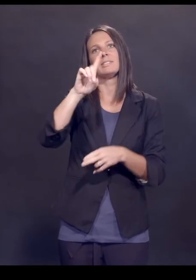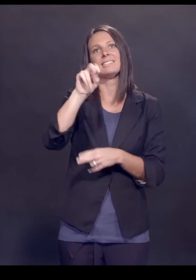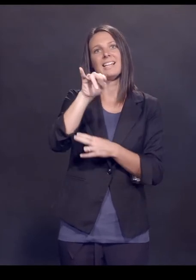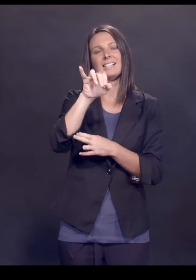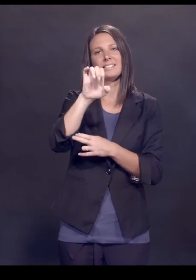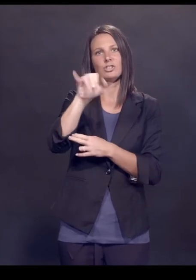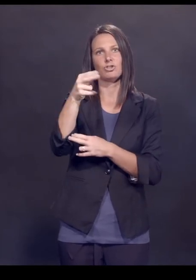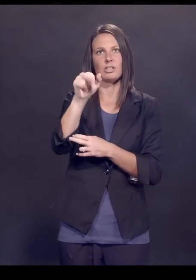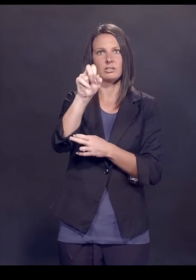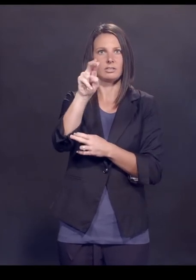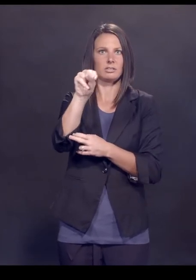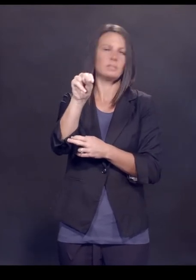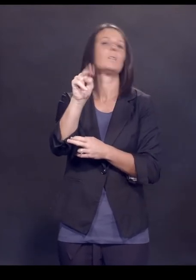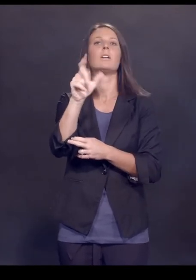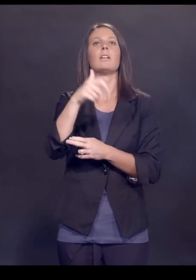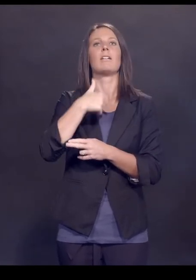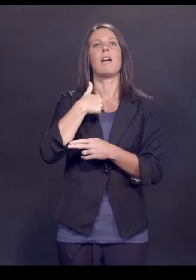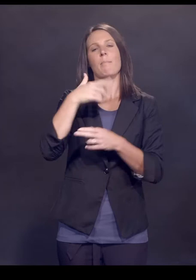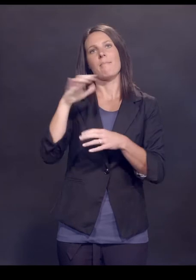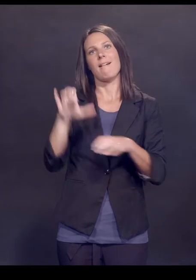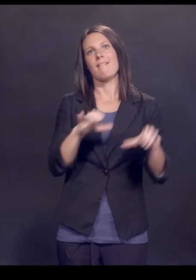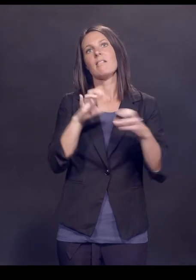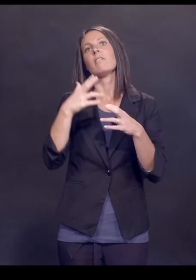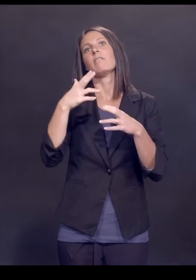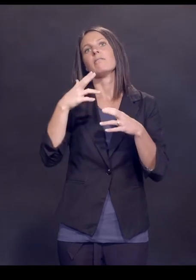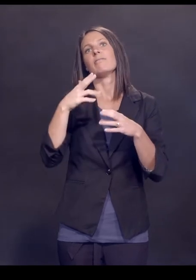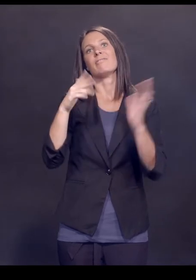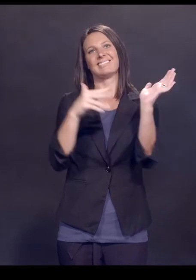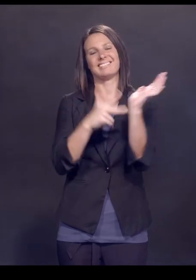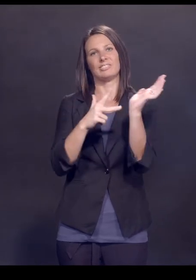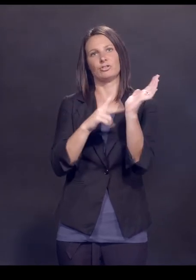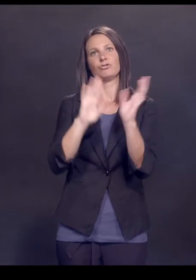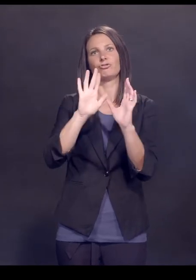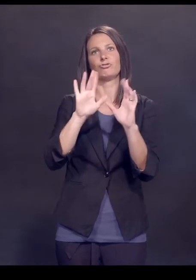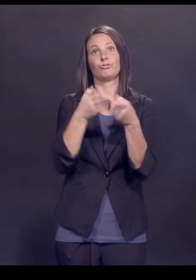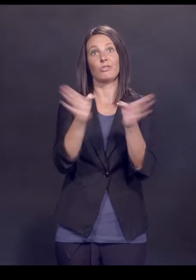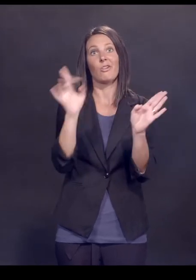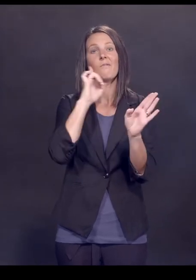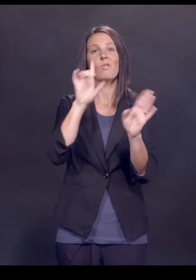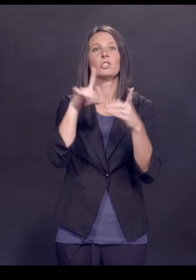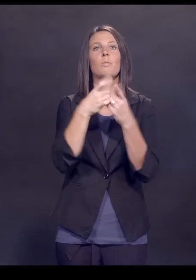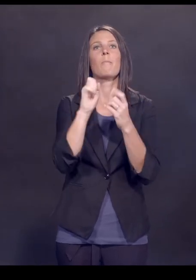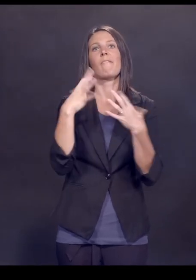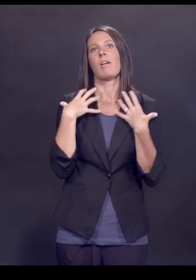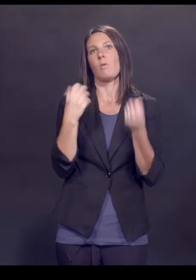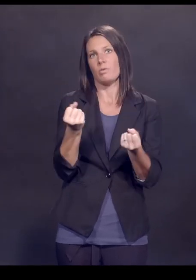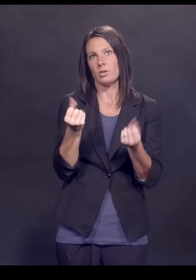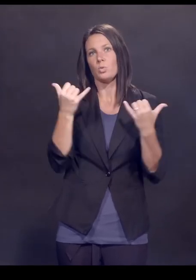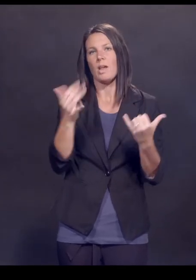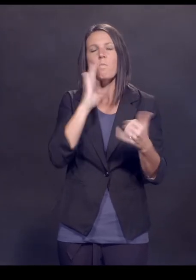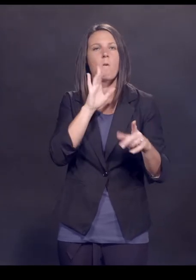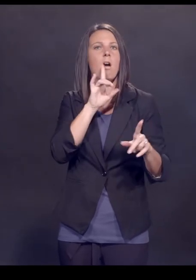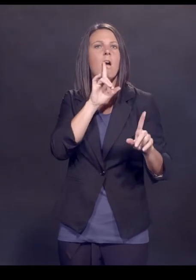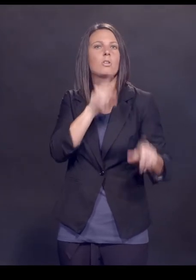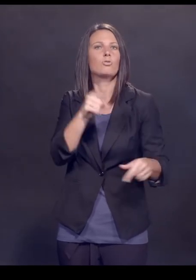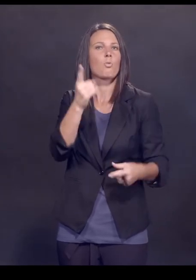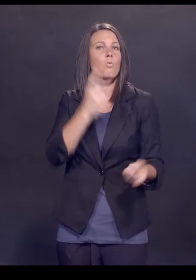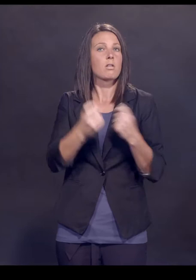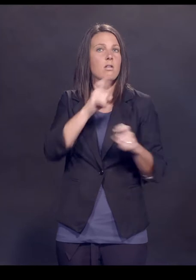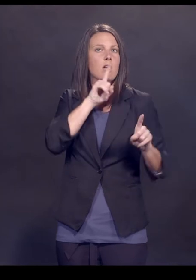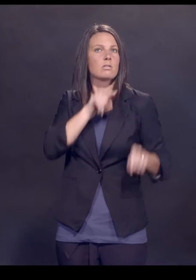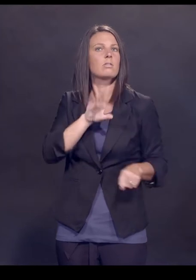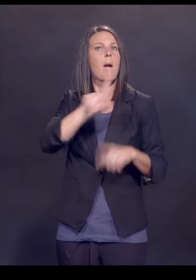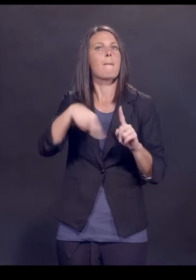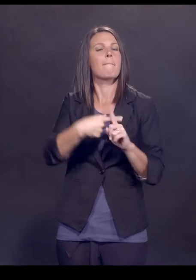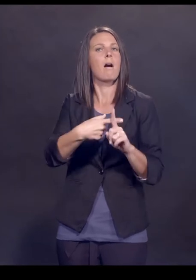Physician General at the Pennsylvania Department of Health. Today, we're going to be answering your questions on vaccine safety. The COVID